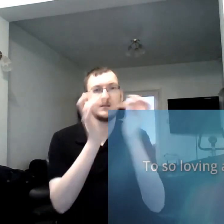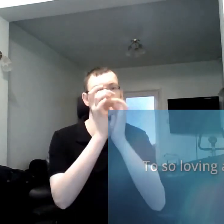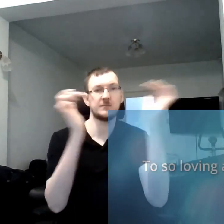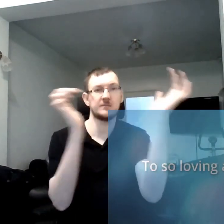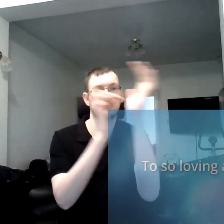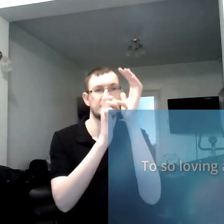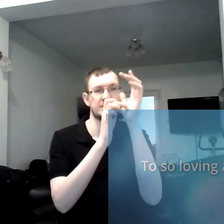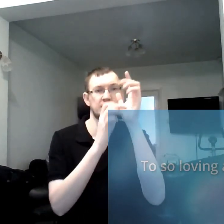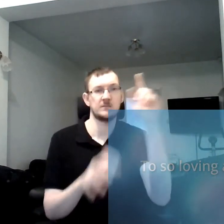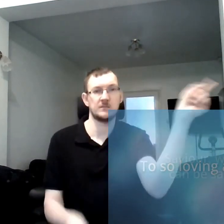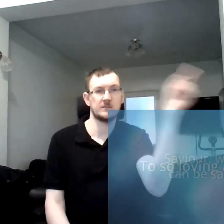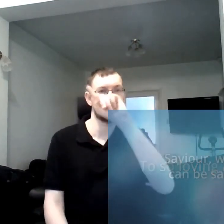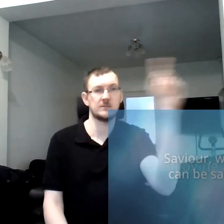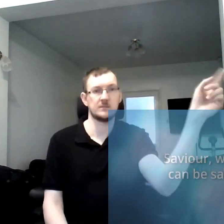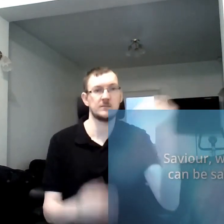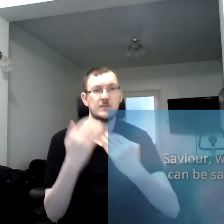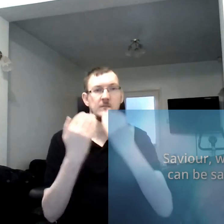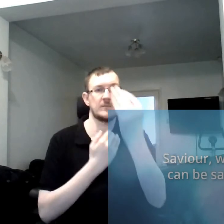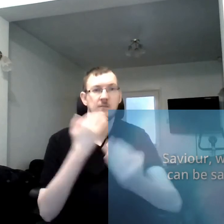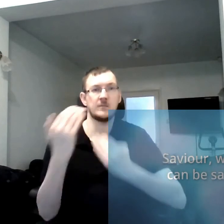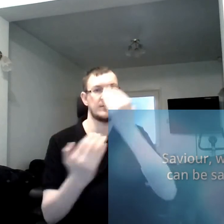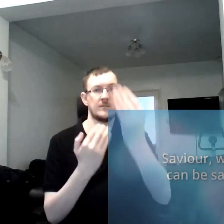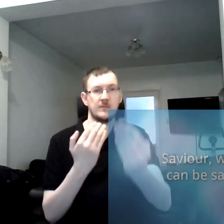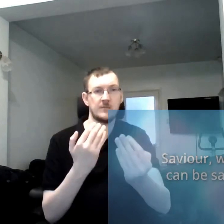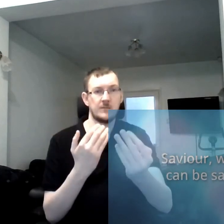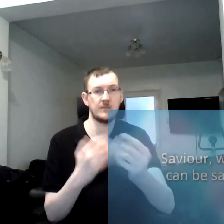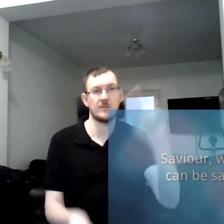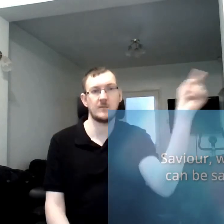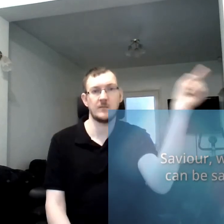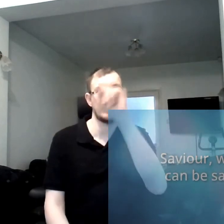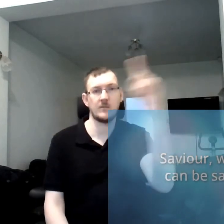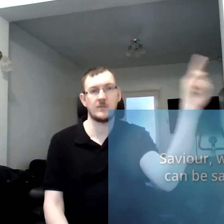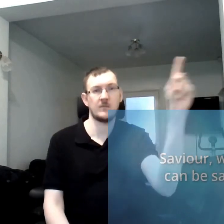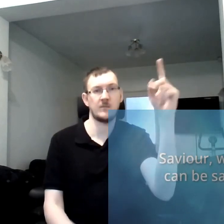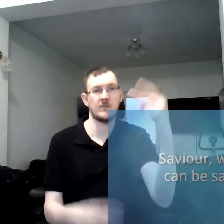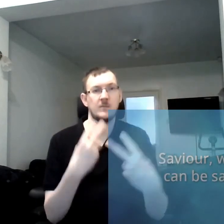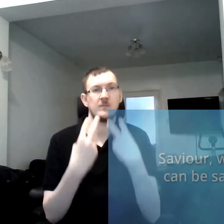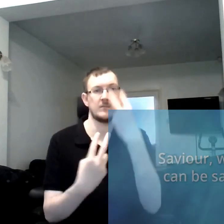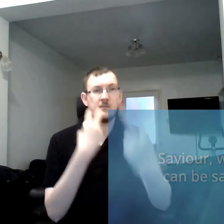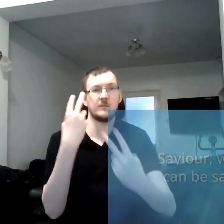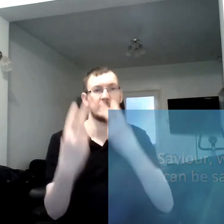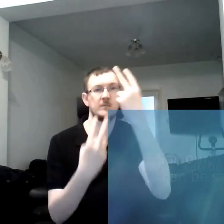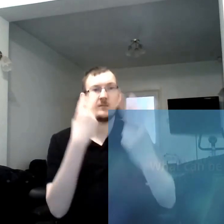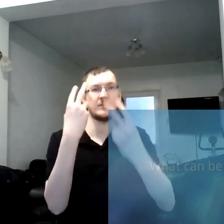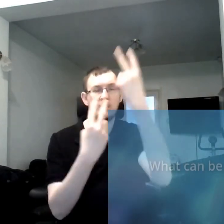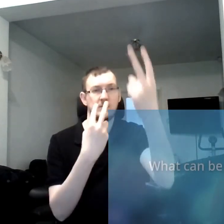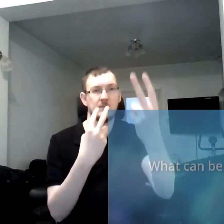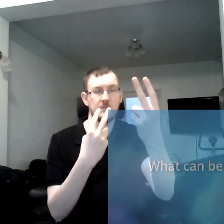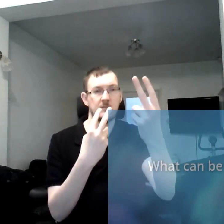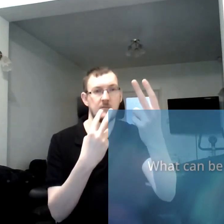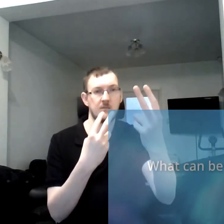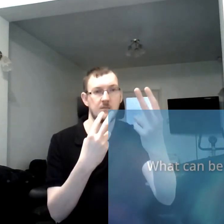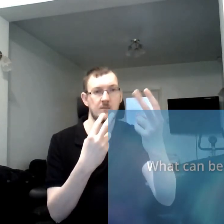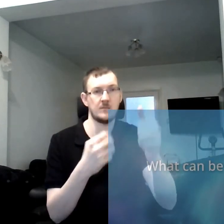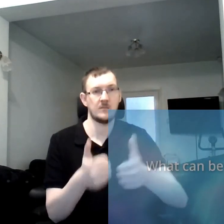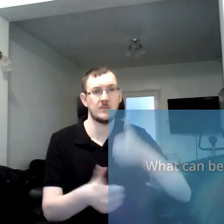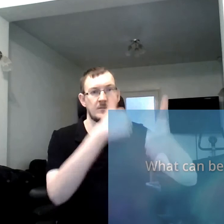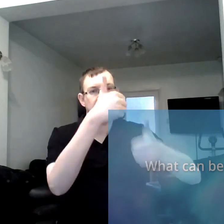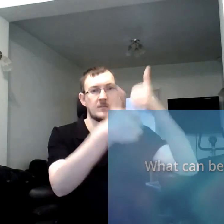savior what can be said what can be sung as